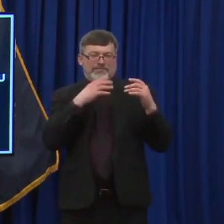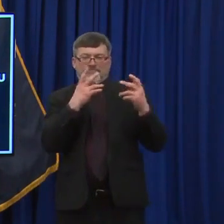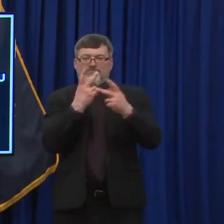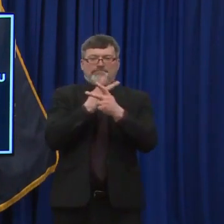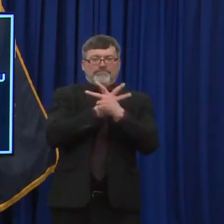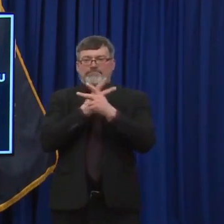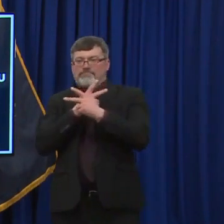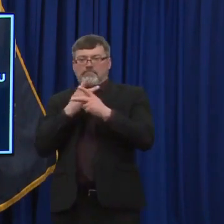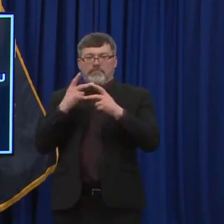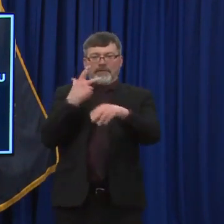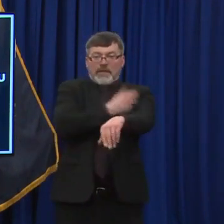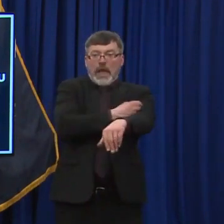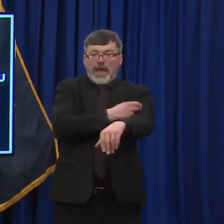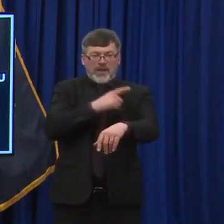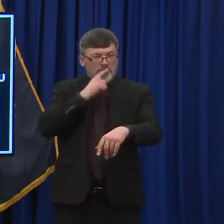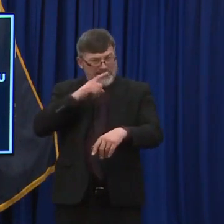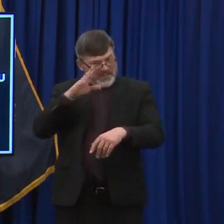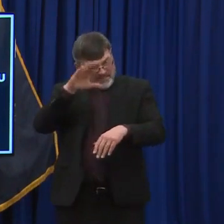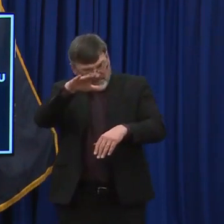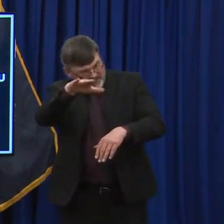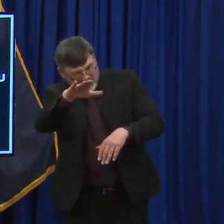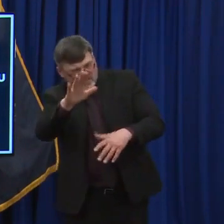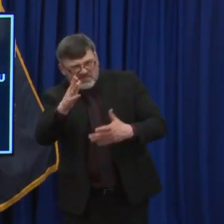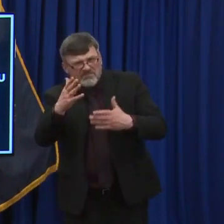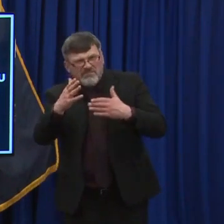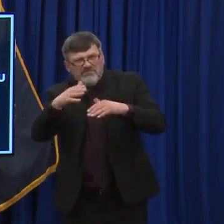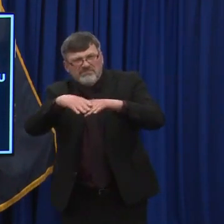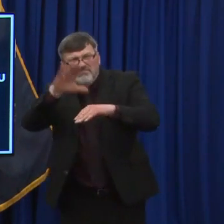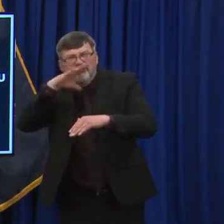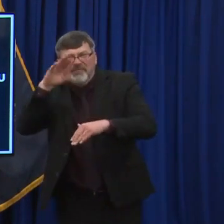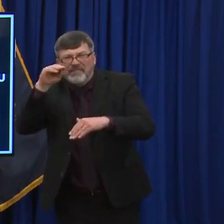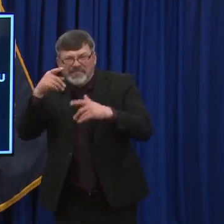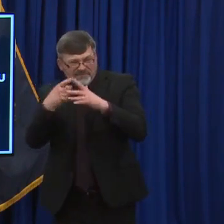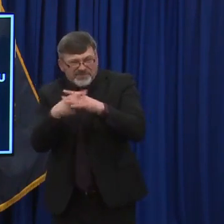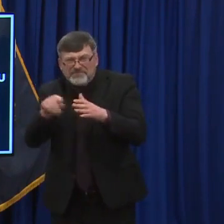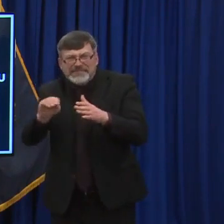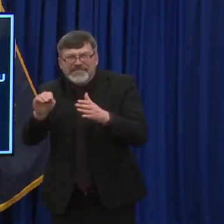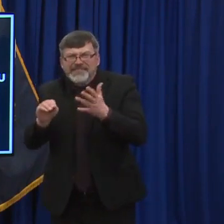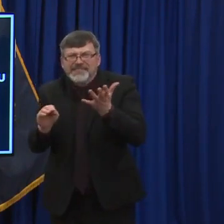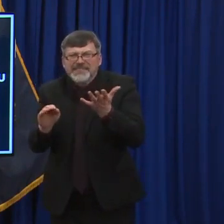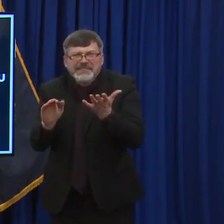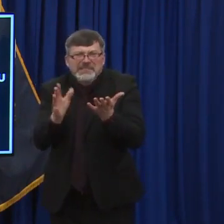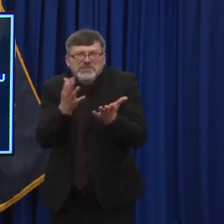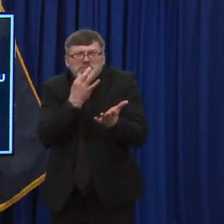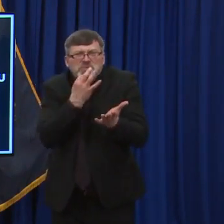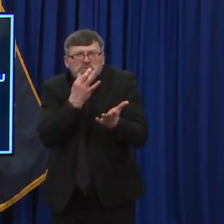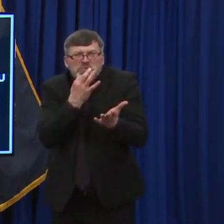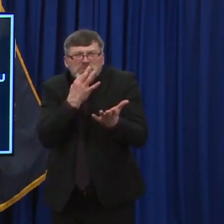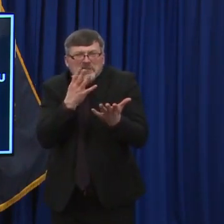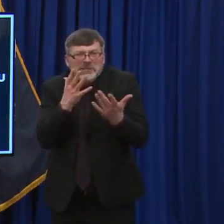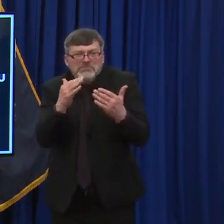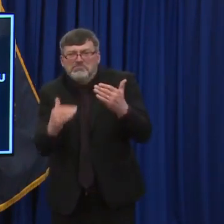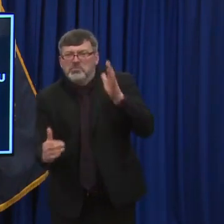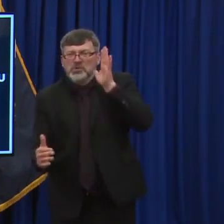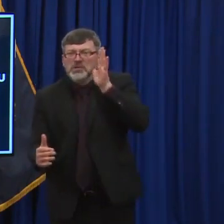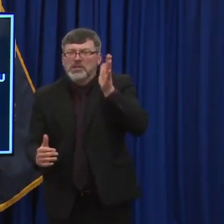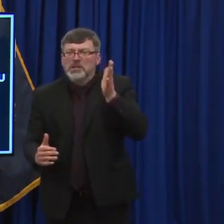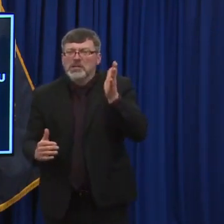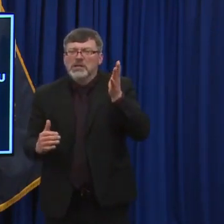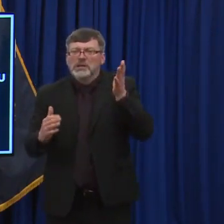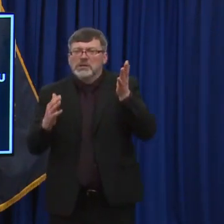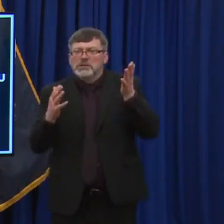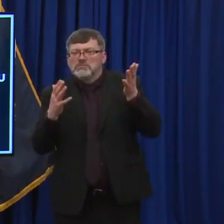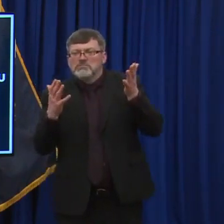can get the vaccine starting on, or register to get the vaccine just starting this coming Monday. So I think it's, we're in a bit of a transition phase, and